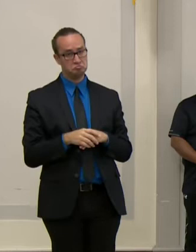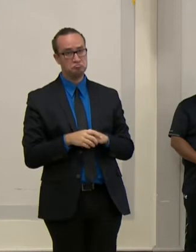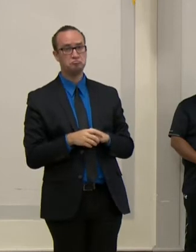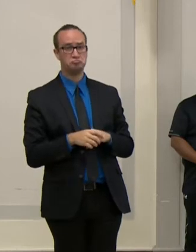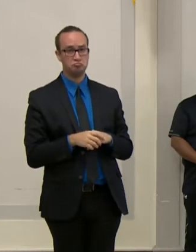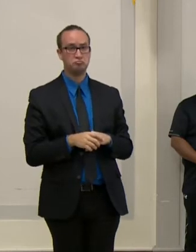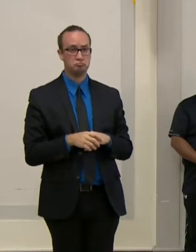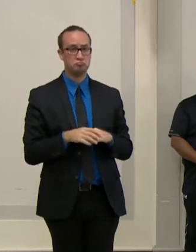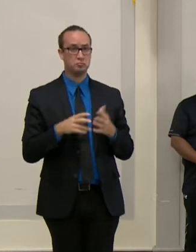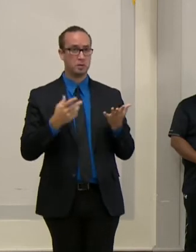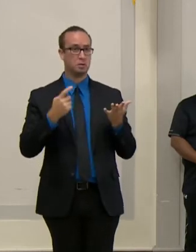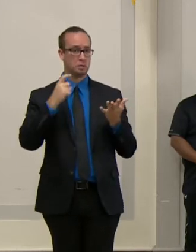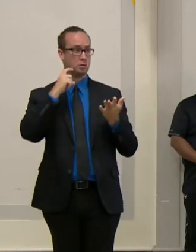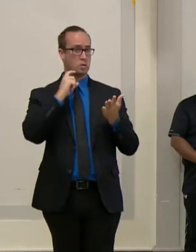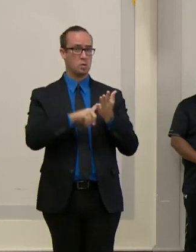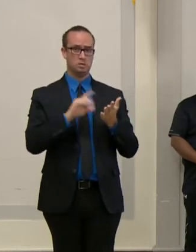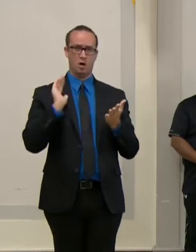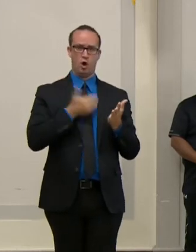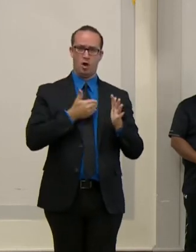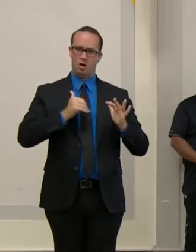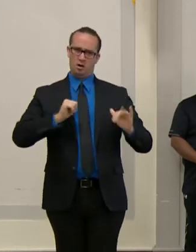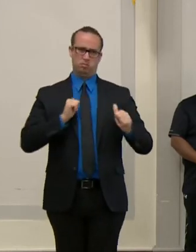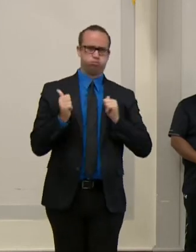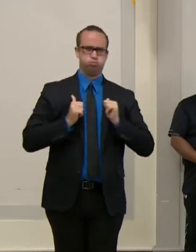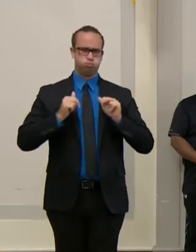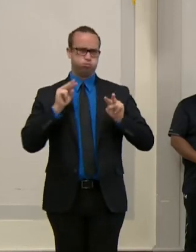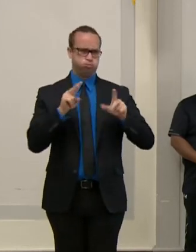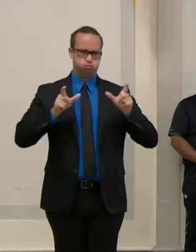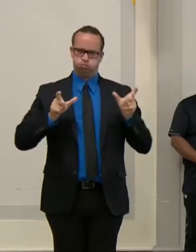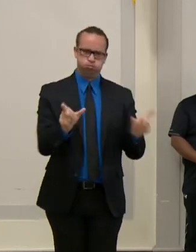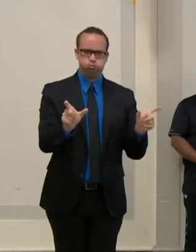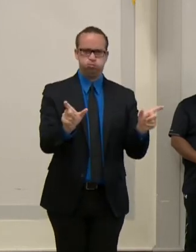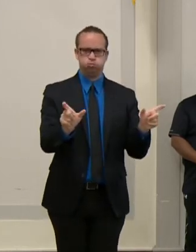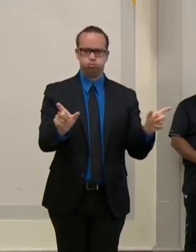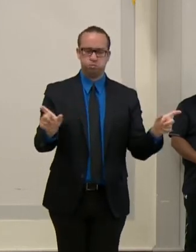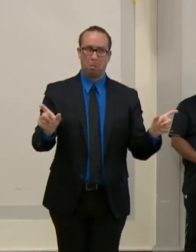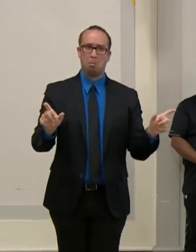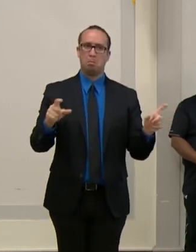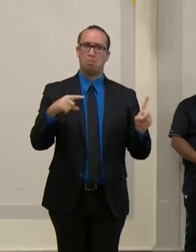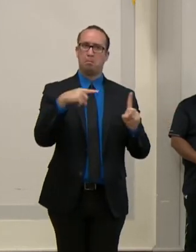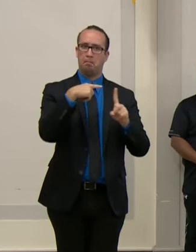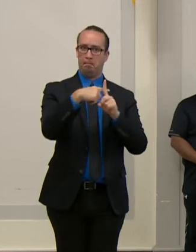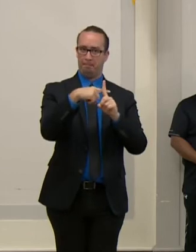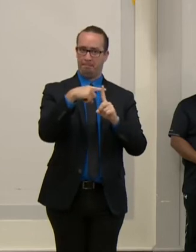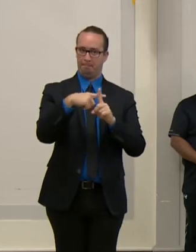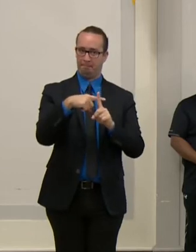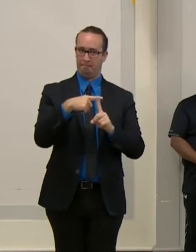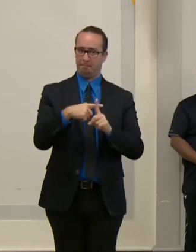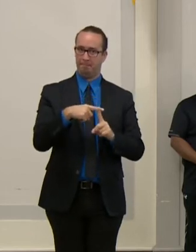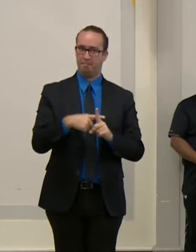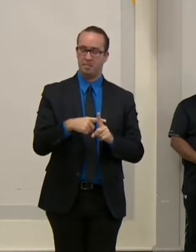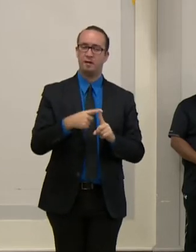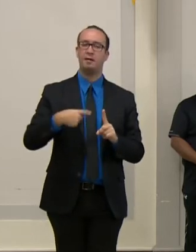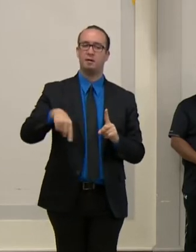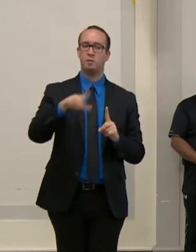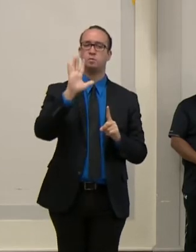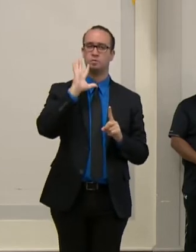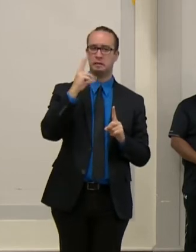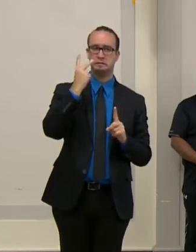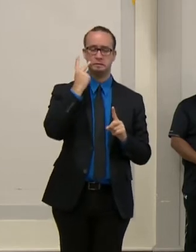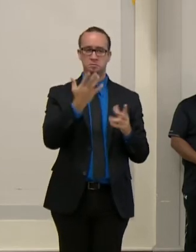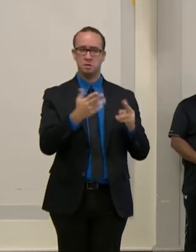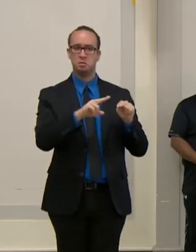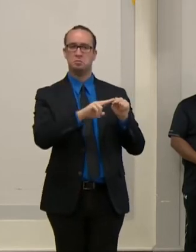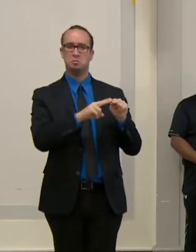restrictions has had some impact. Only time and sustained decreases will tell. In the interim, encourage all